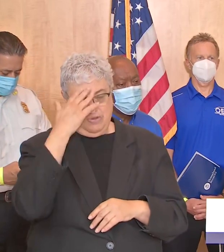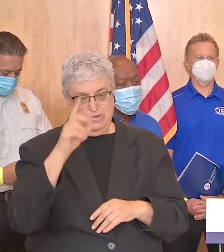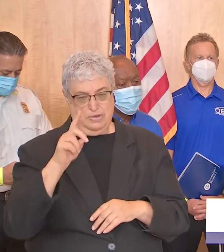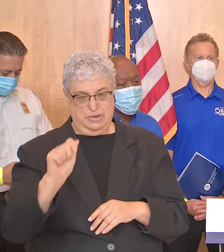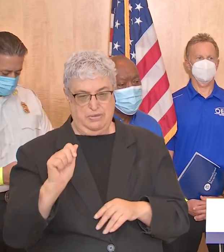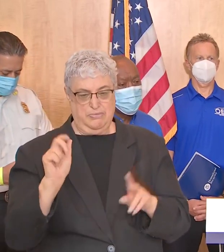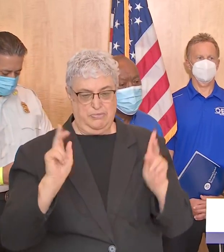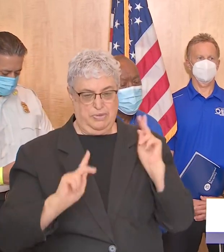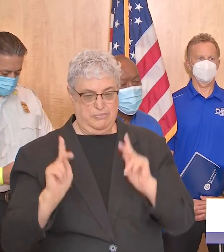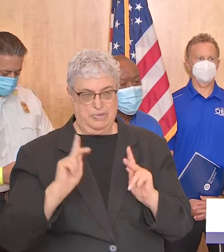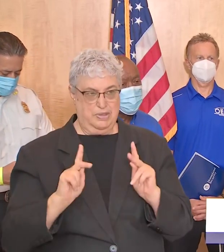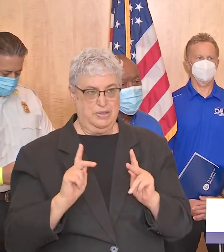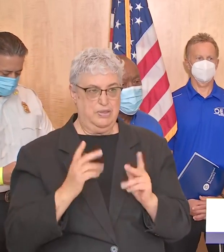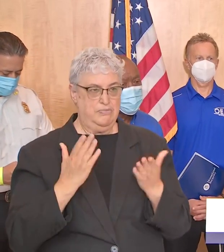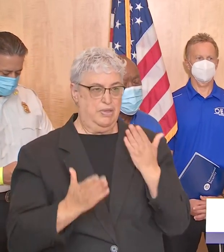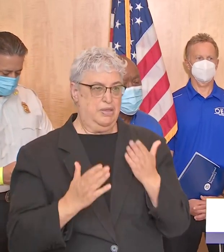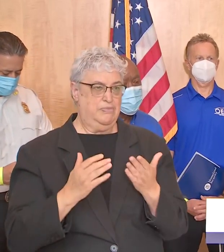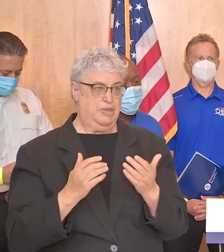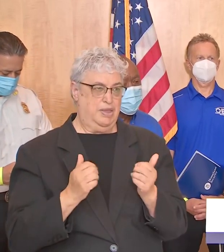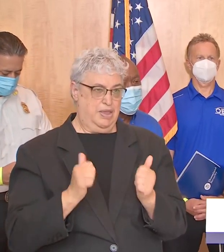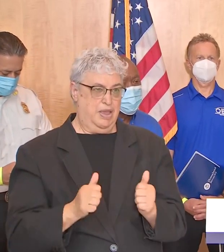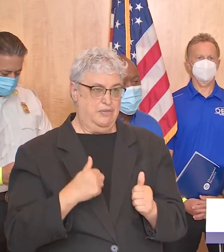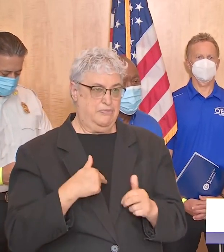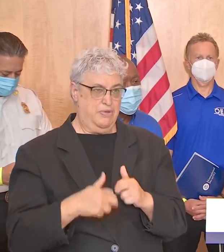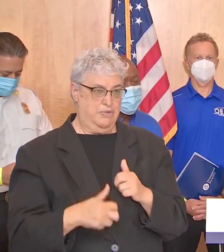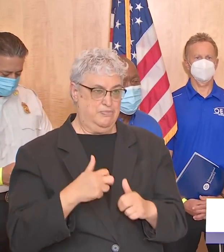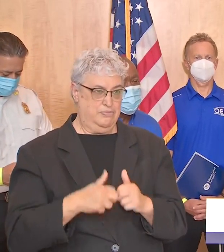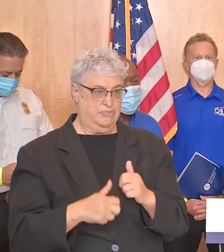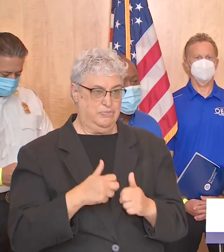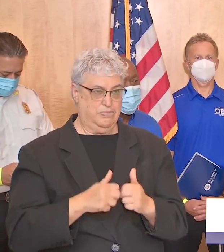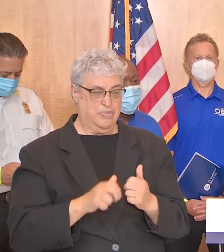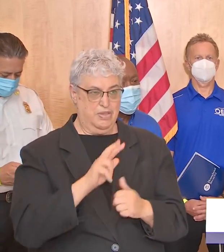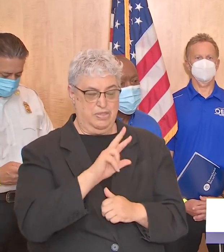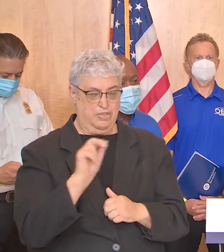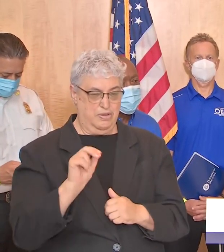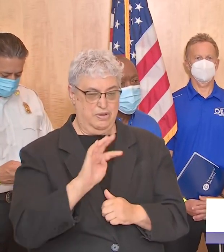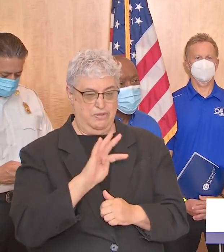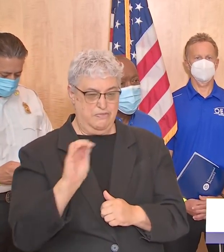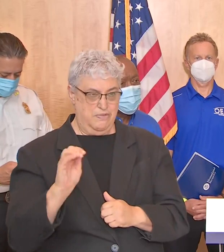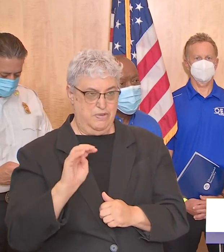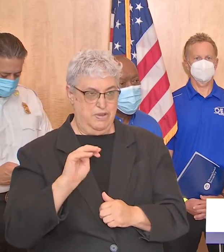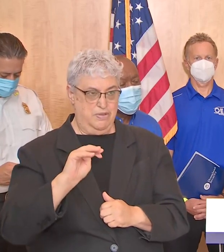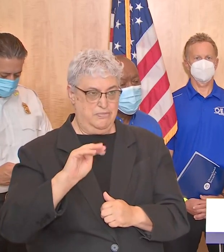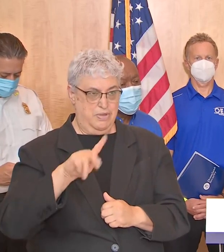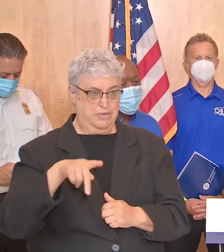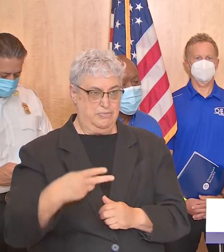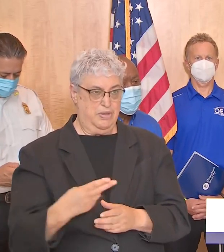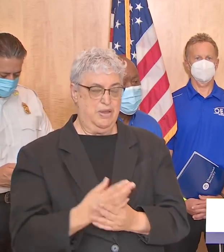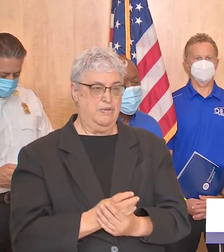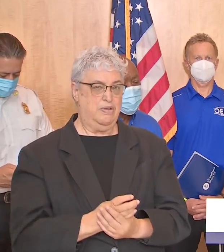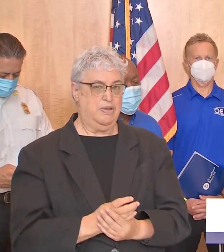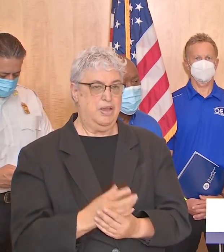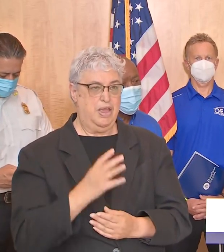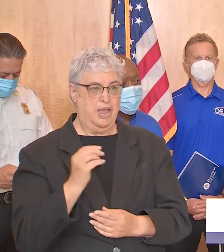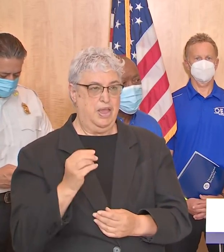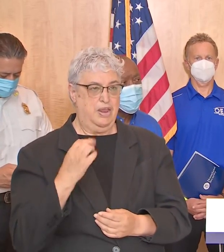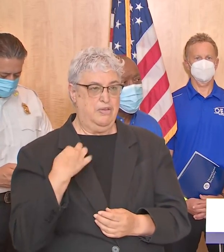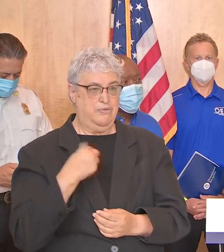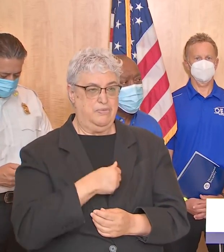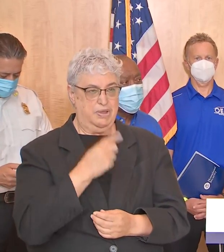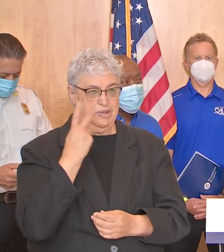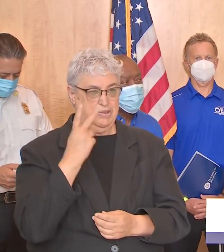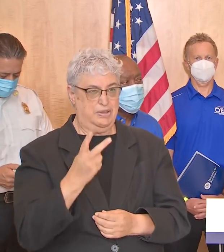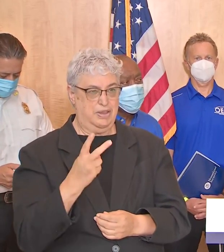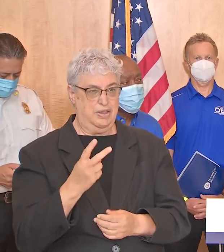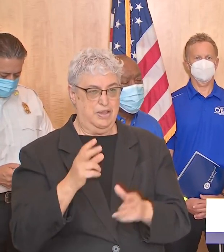person that may be vulnerable even in 30 to 40 miles and less rain that we've had before and particularly if we see